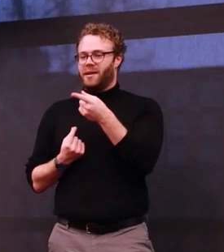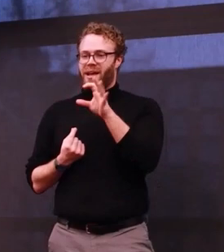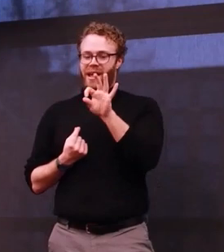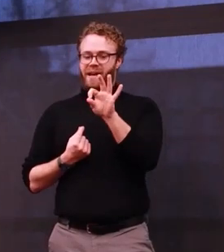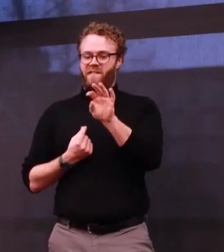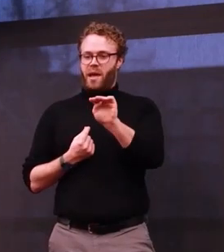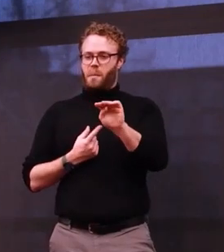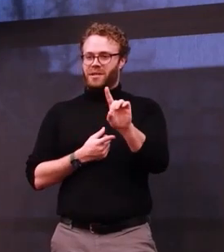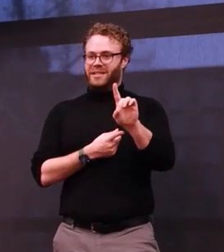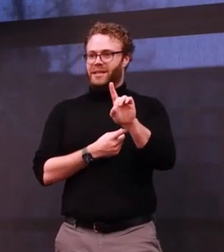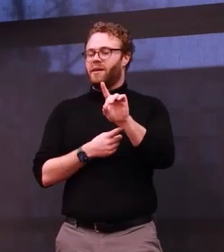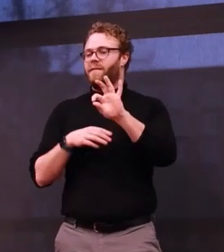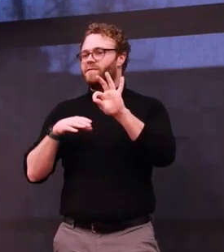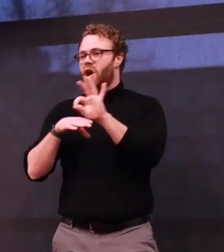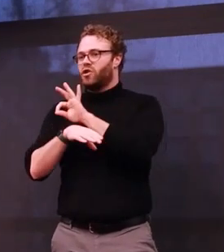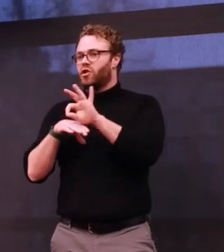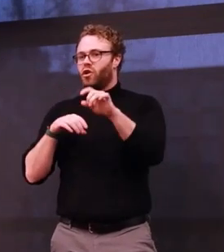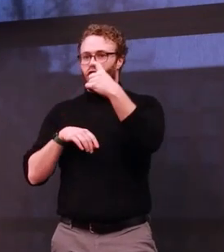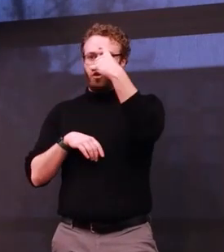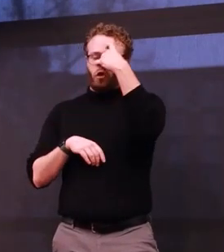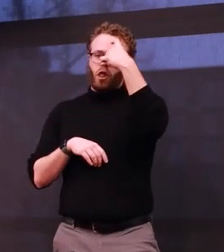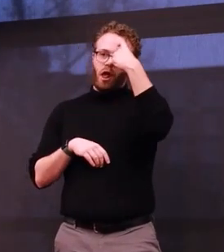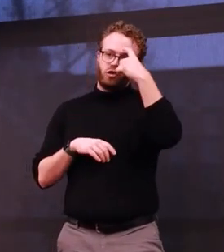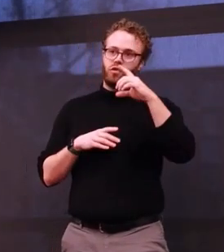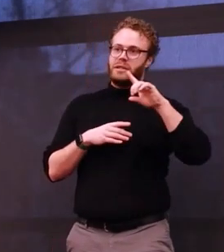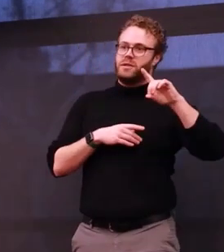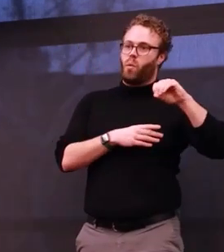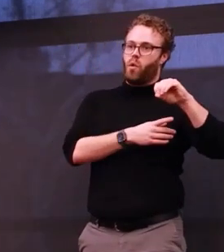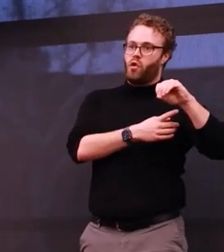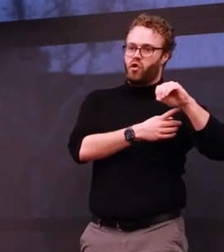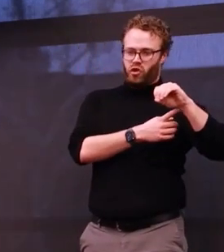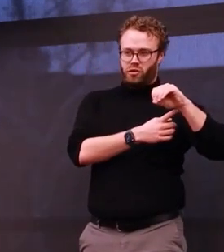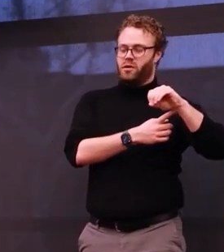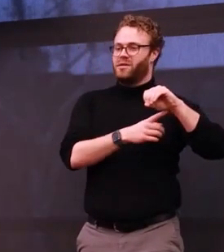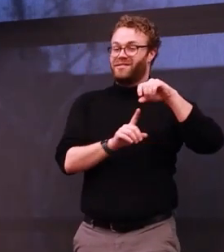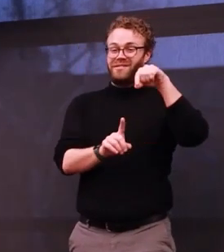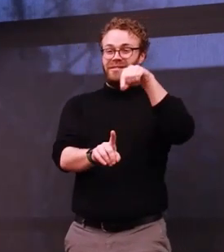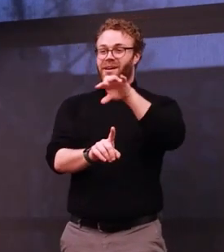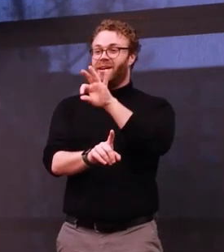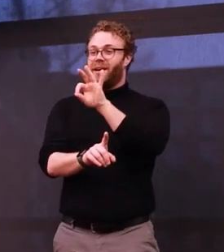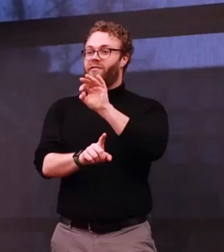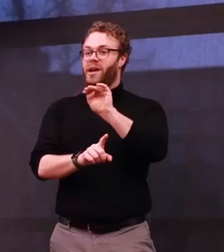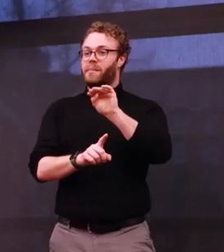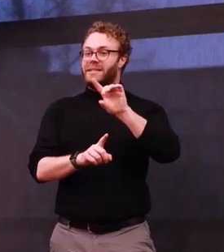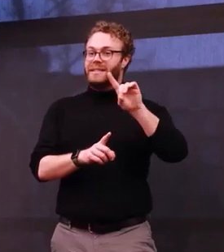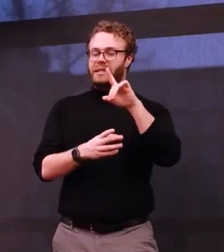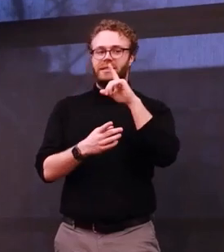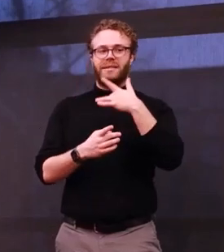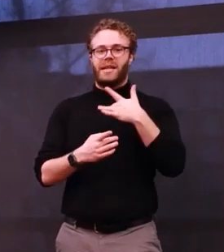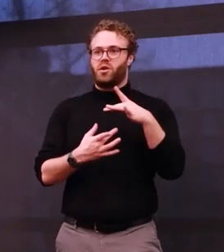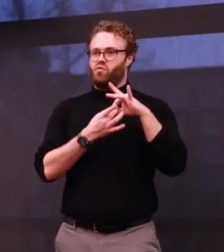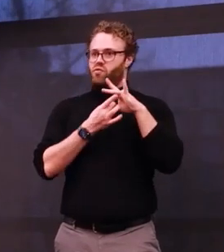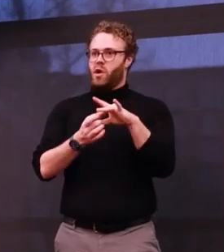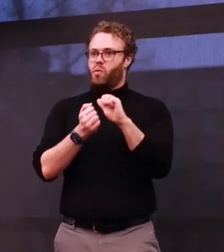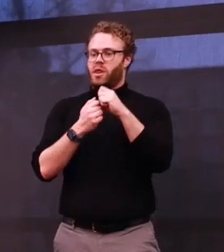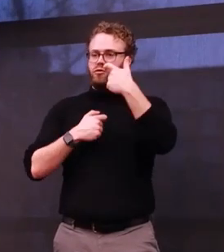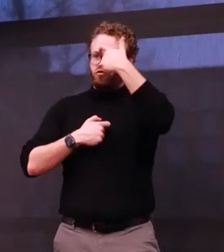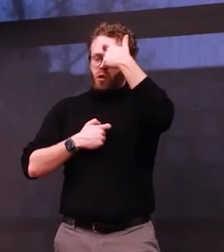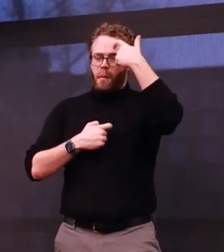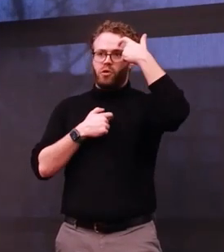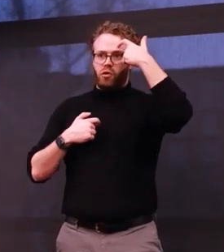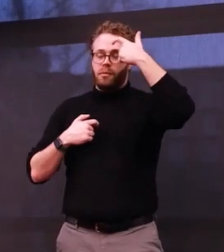Disorder. Functional Neurological Disorders a lot of the time are linked to an extensive trauma history.